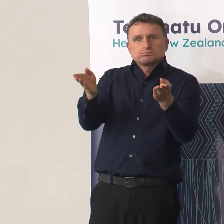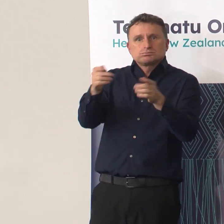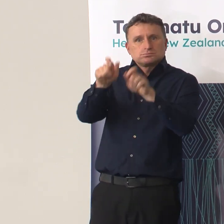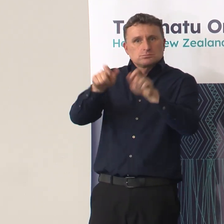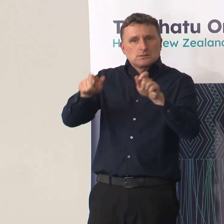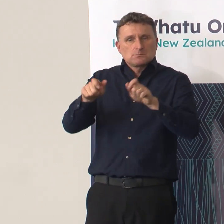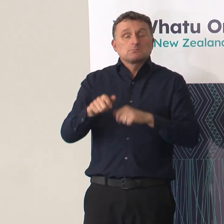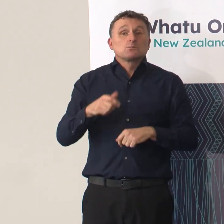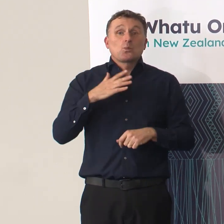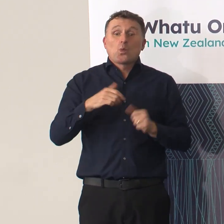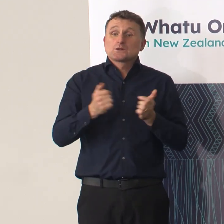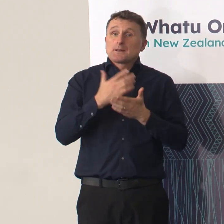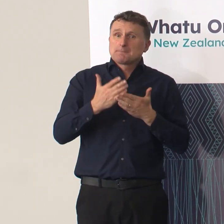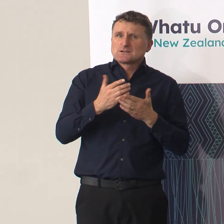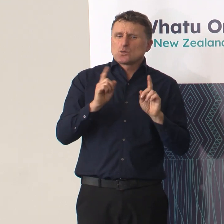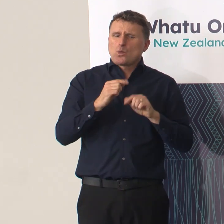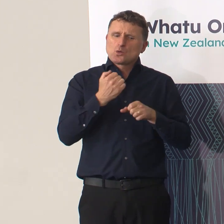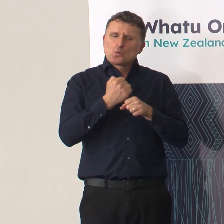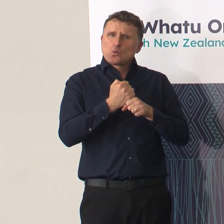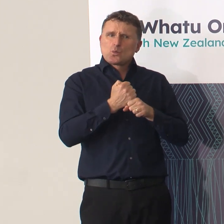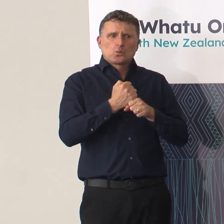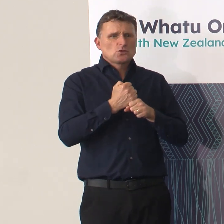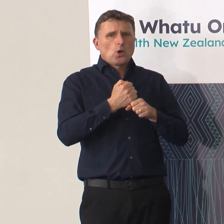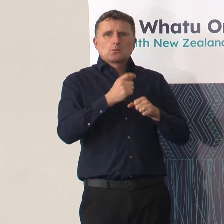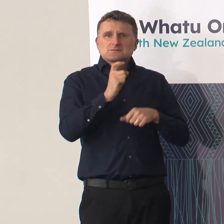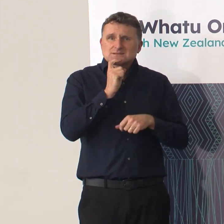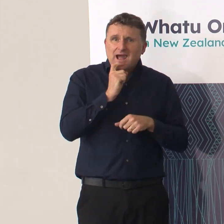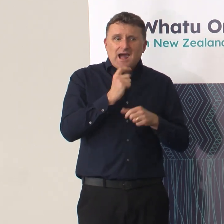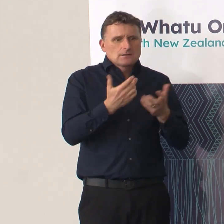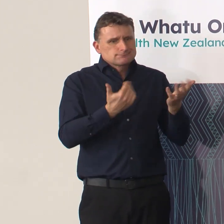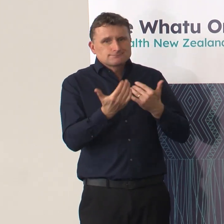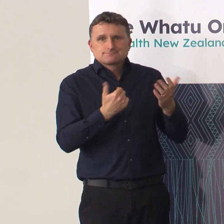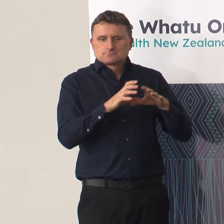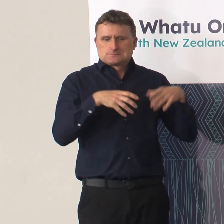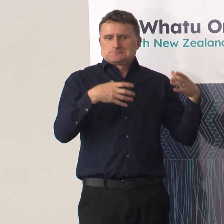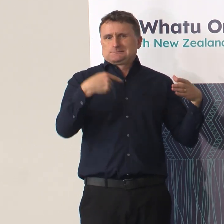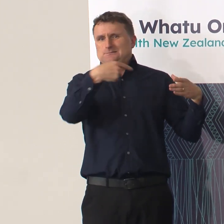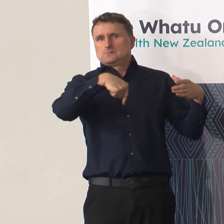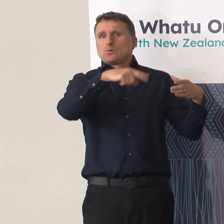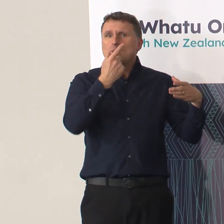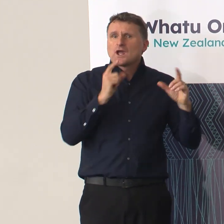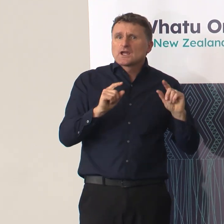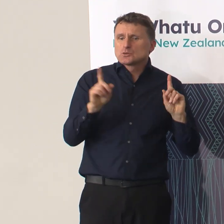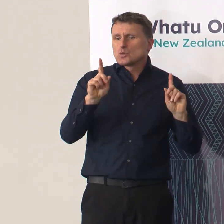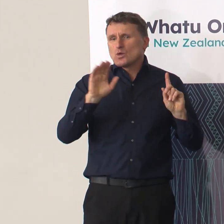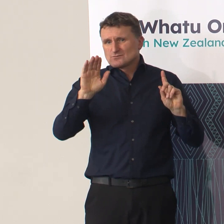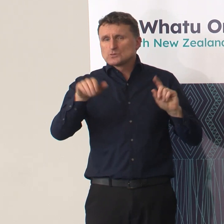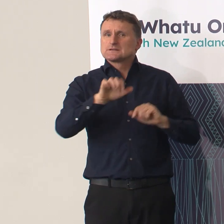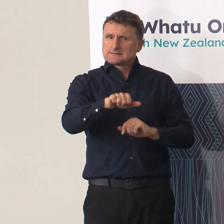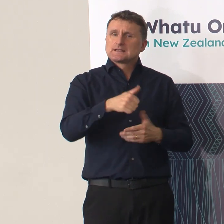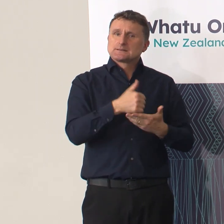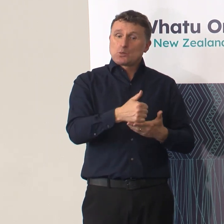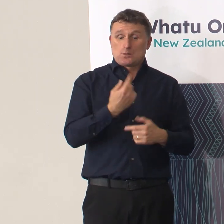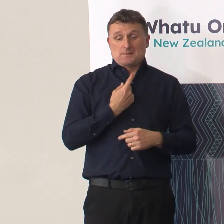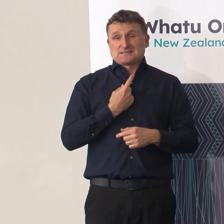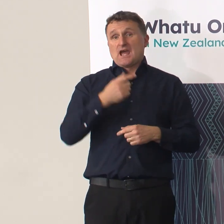a conversation and work out what more could that workforce do in terms of mobilising responses. So buy it, yes, absolutely, tau toko. And of course I'm a registered